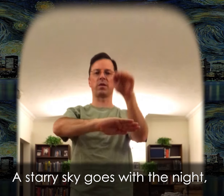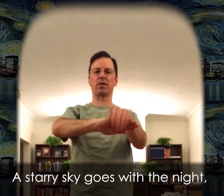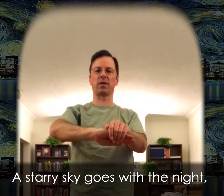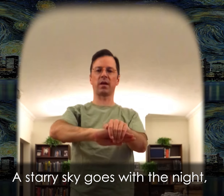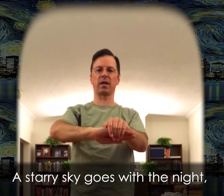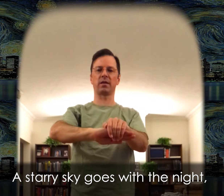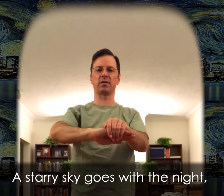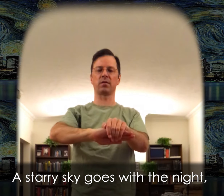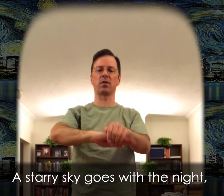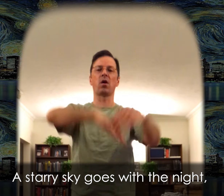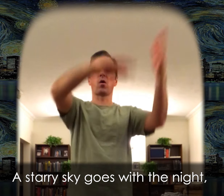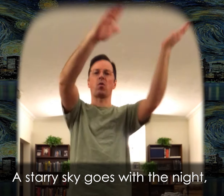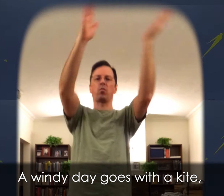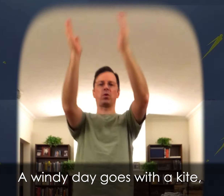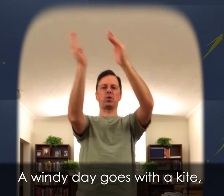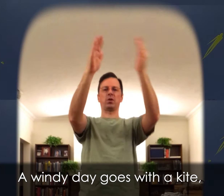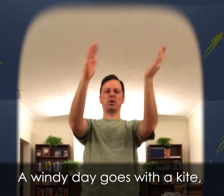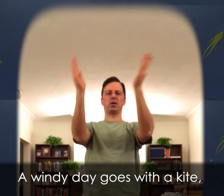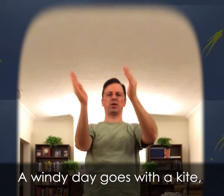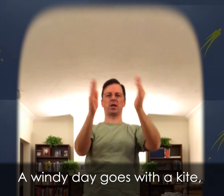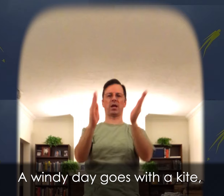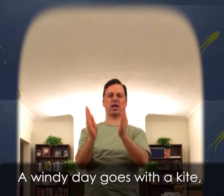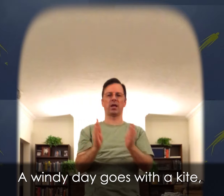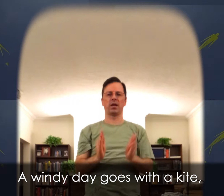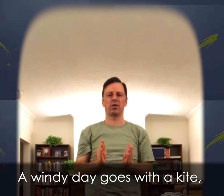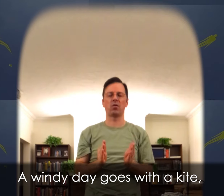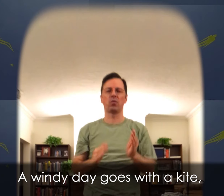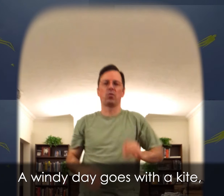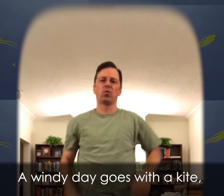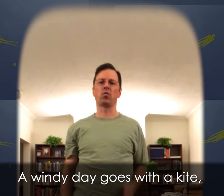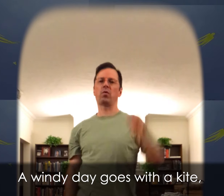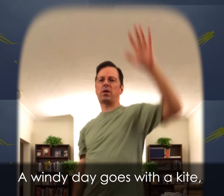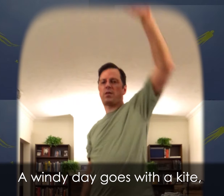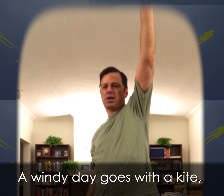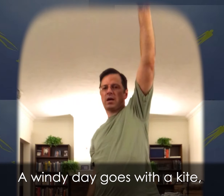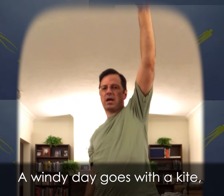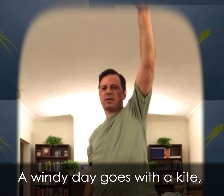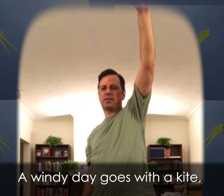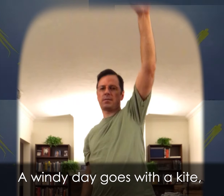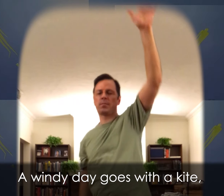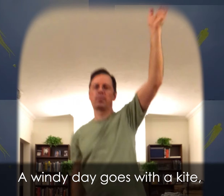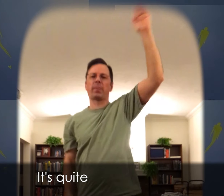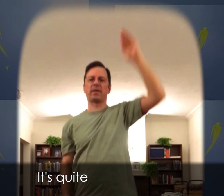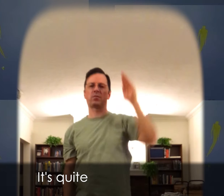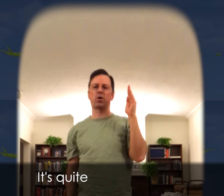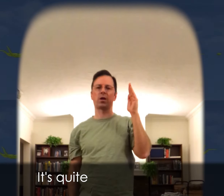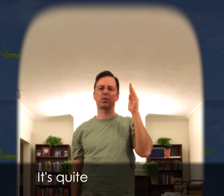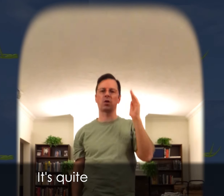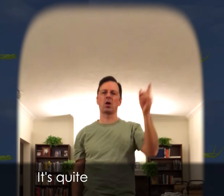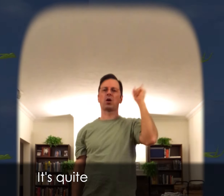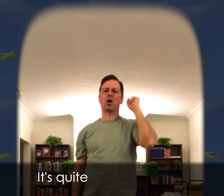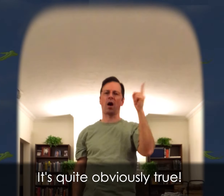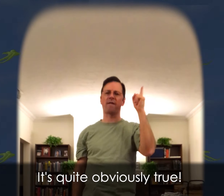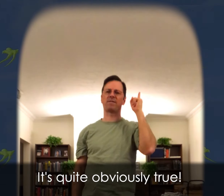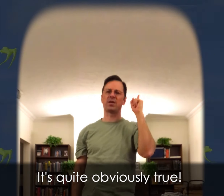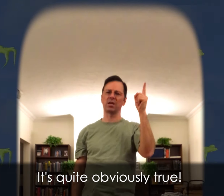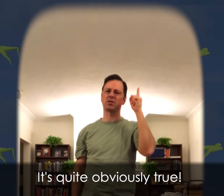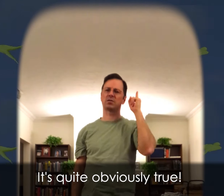with the night A windy day goes with a kite It's quite